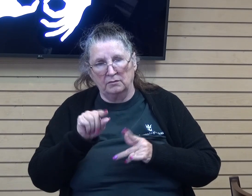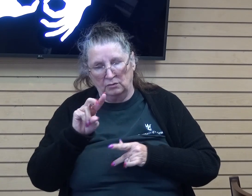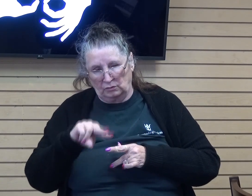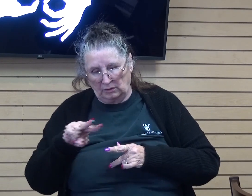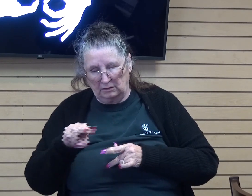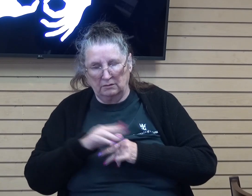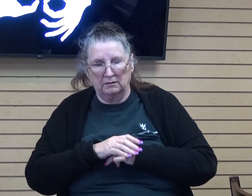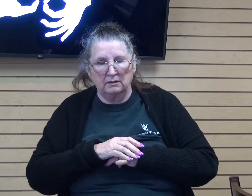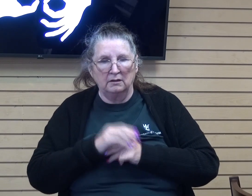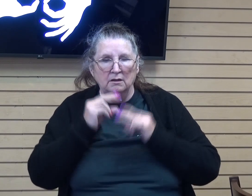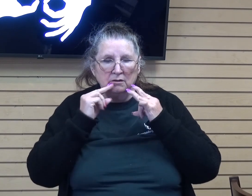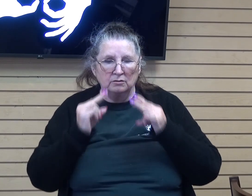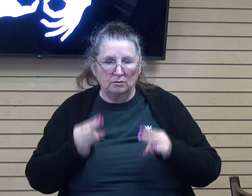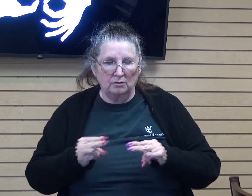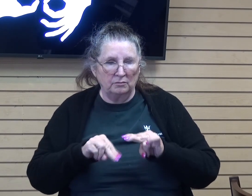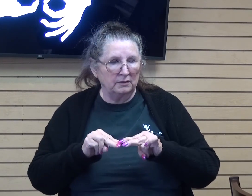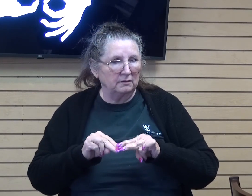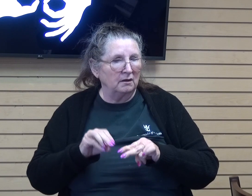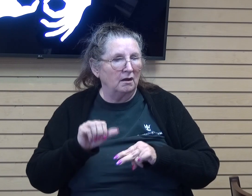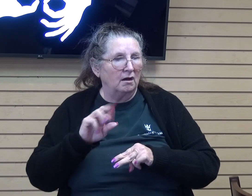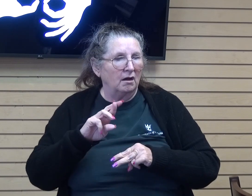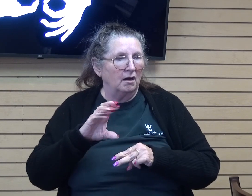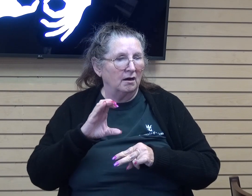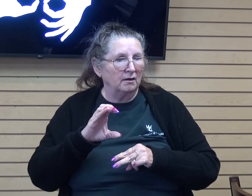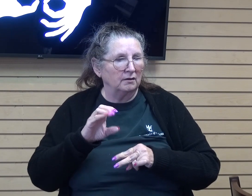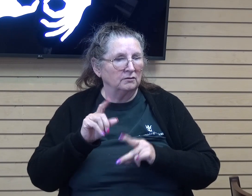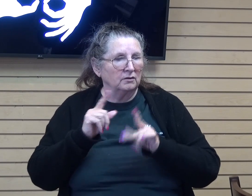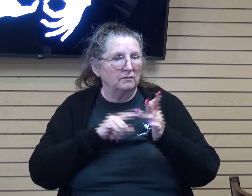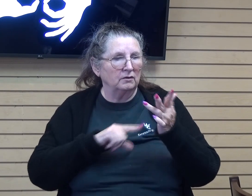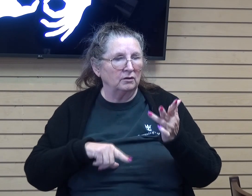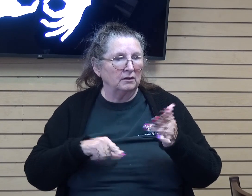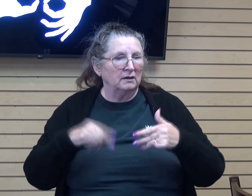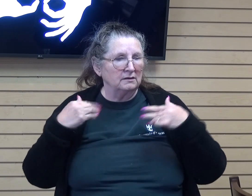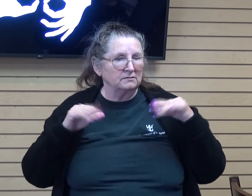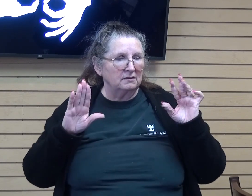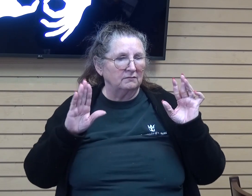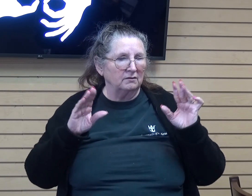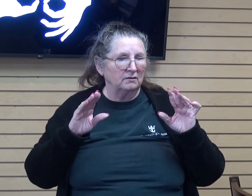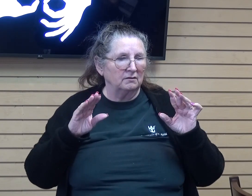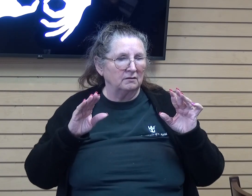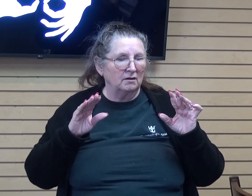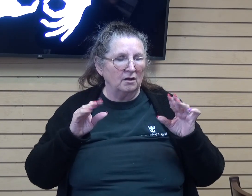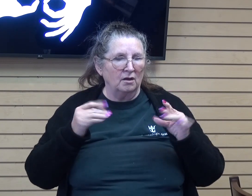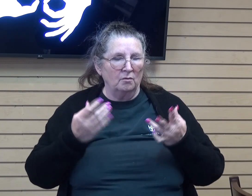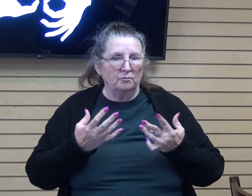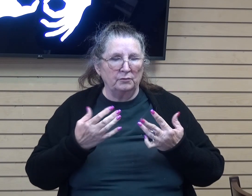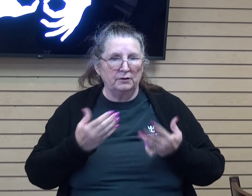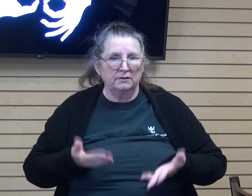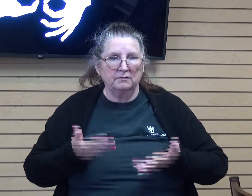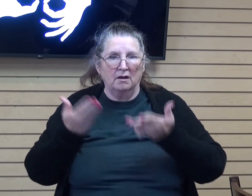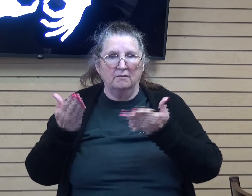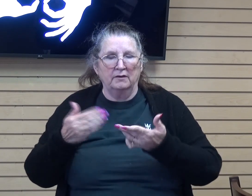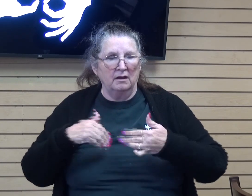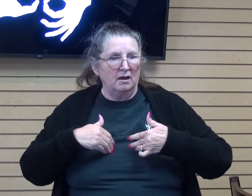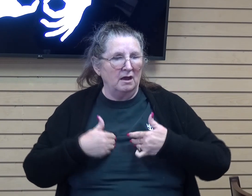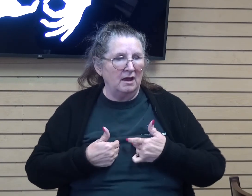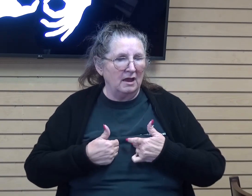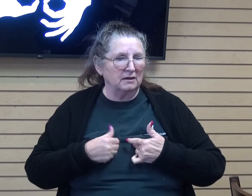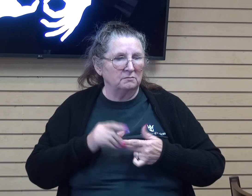Then Noah built an ark to the Lord. And there he sacrificed as burnt offerings the animals and birds that had been